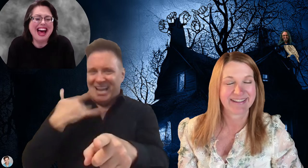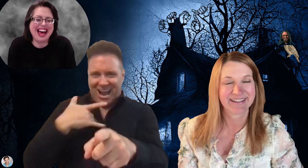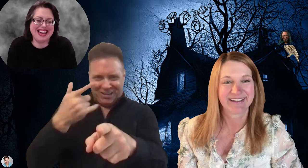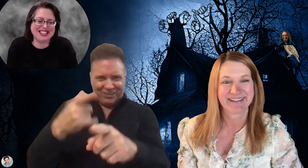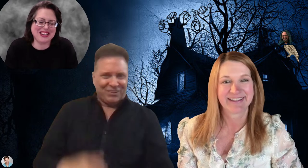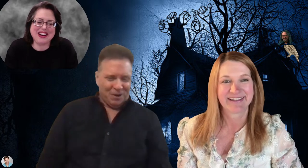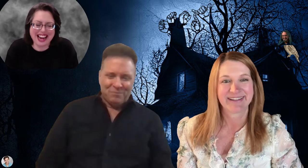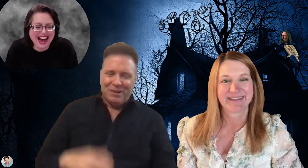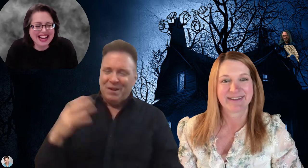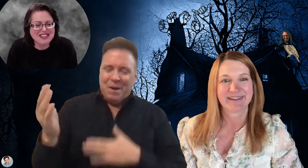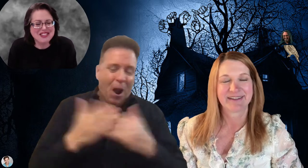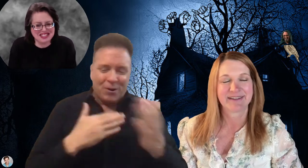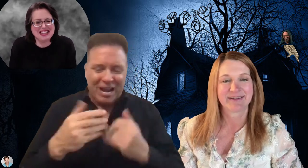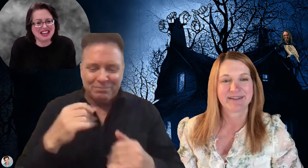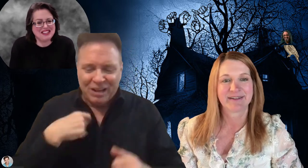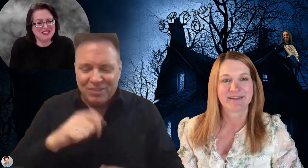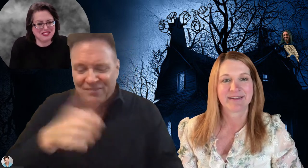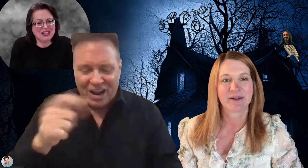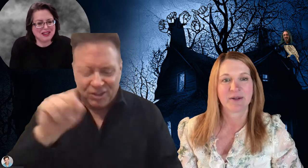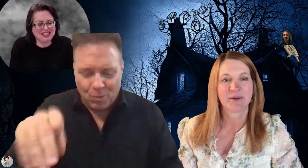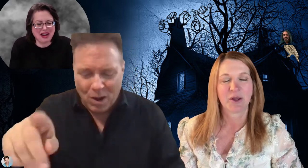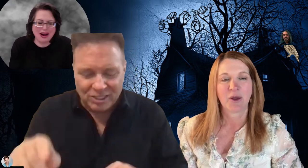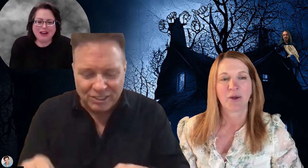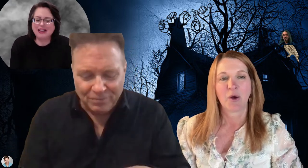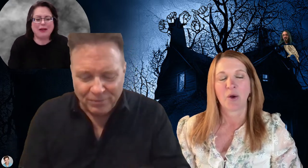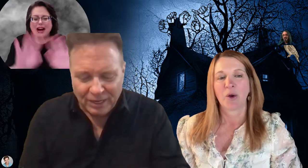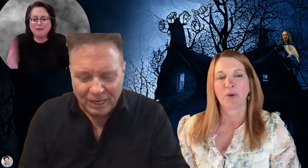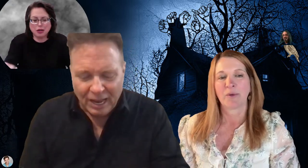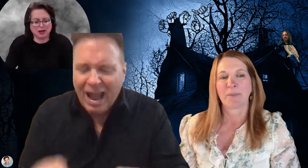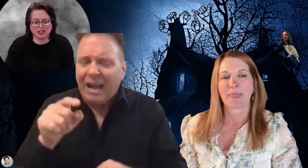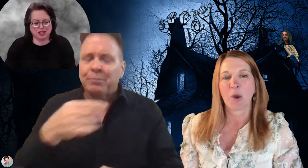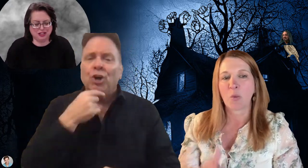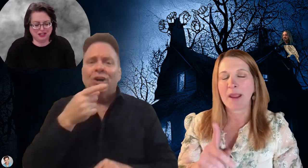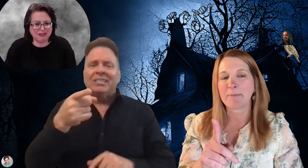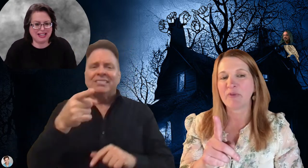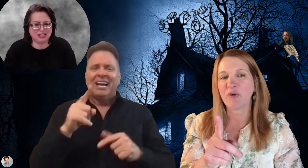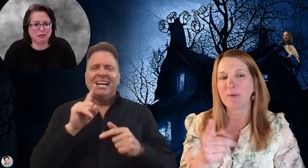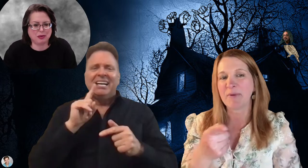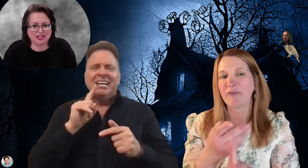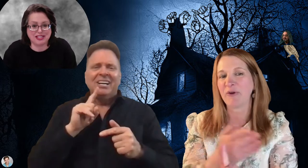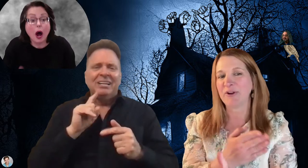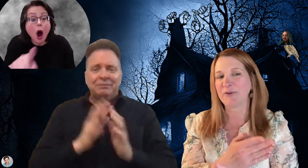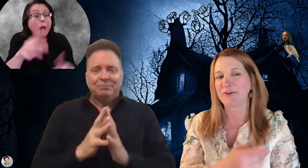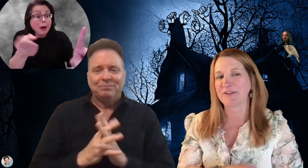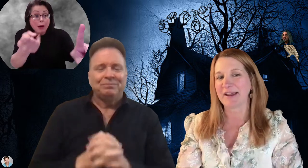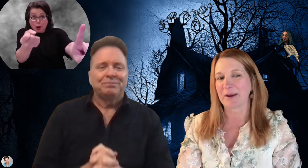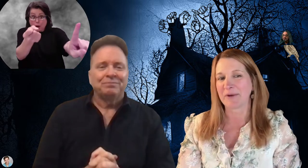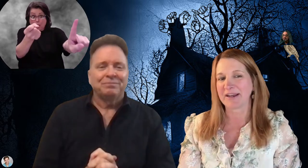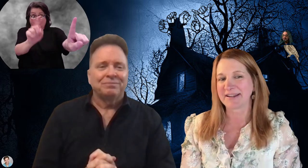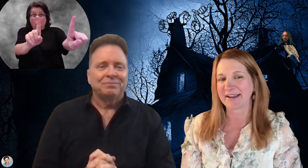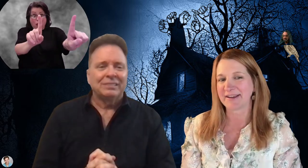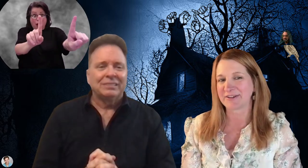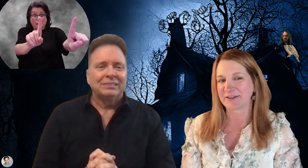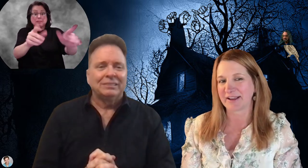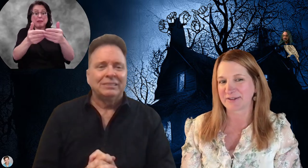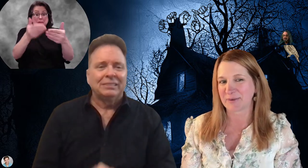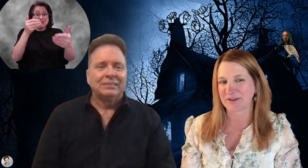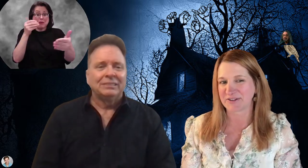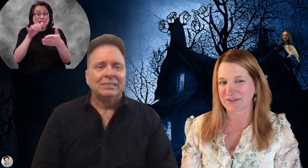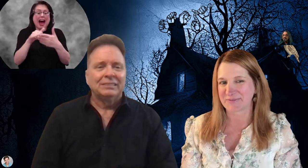And so I understand how you feel about that. Wow. Okay. I have more questions for you. Before you do that, I want to tag on to your last question